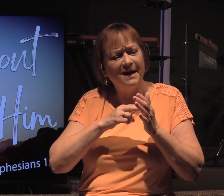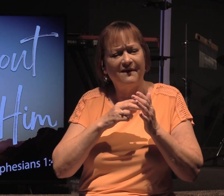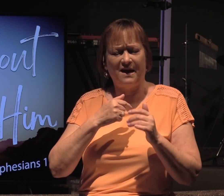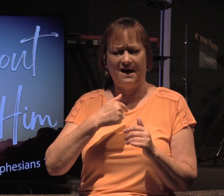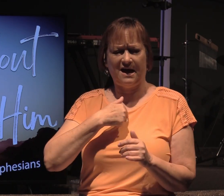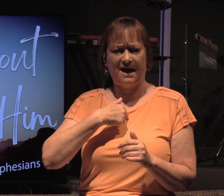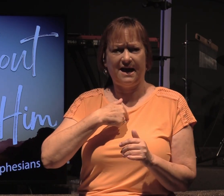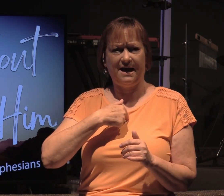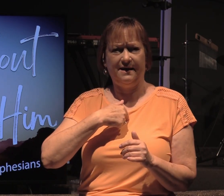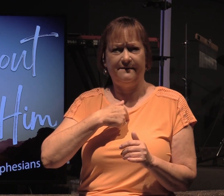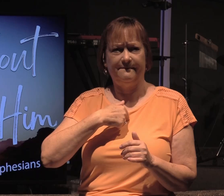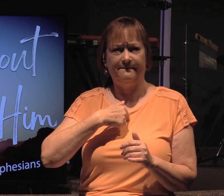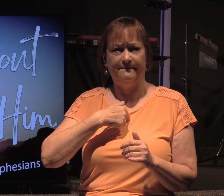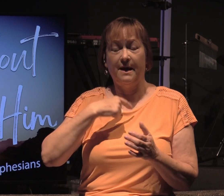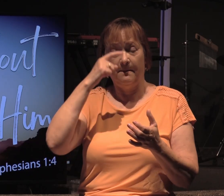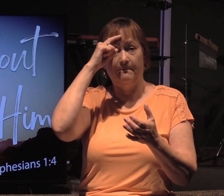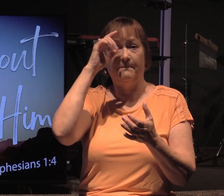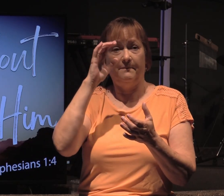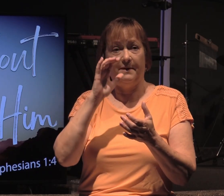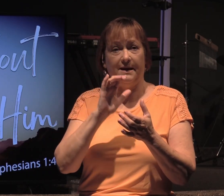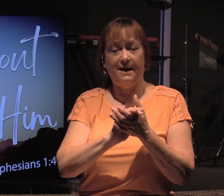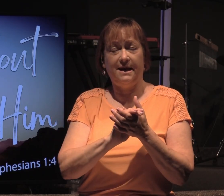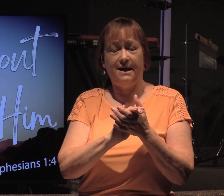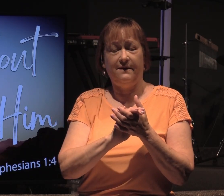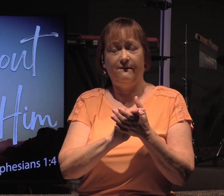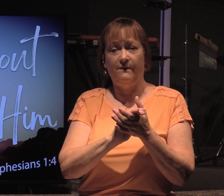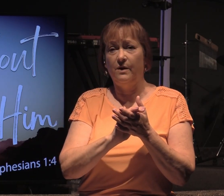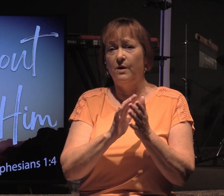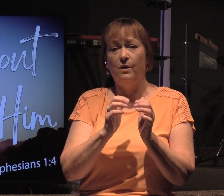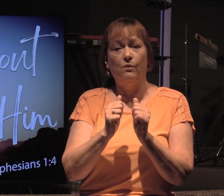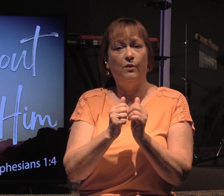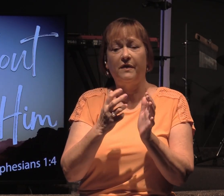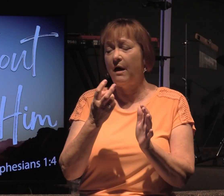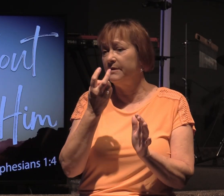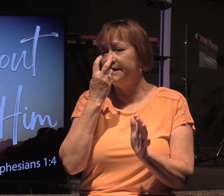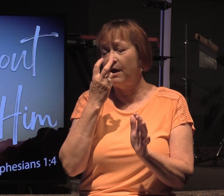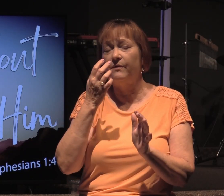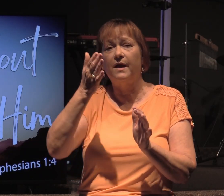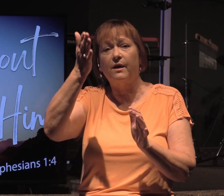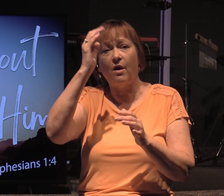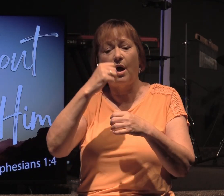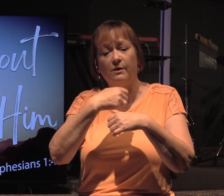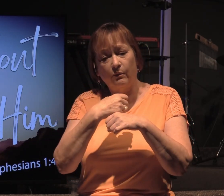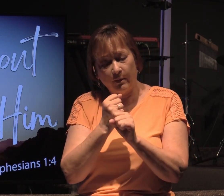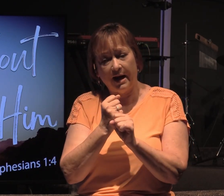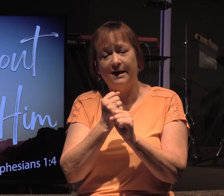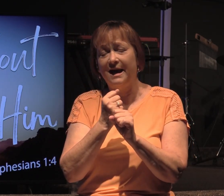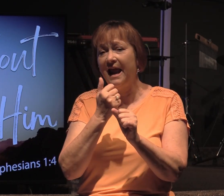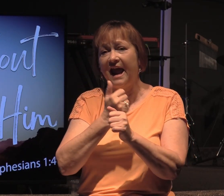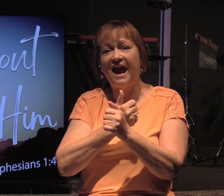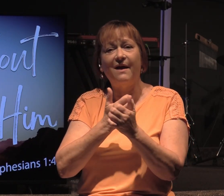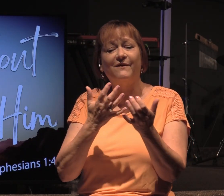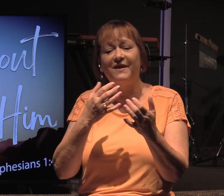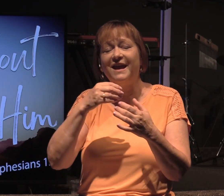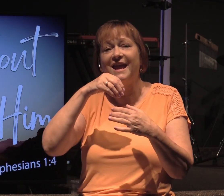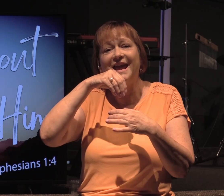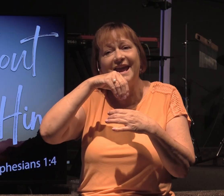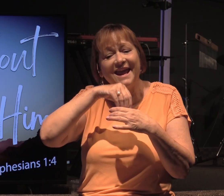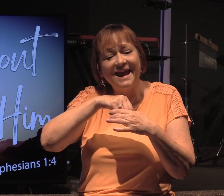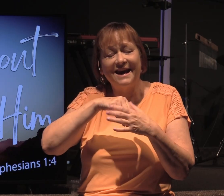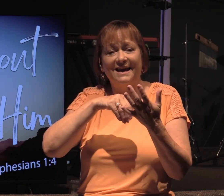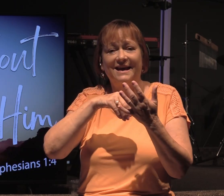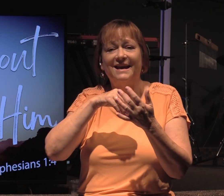I believe beyond a shadow of a doubt that God created everything in